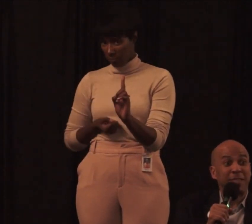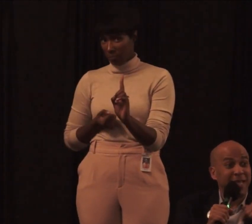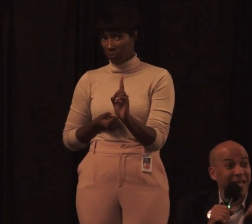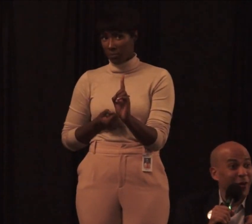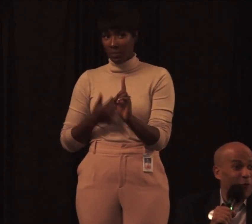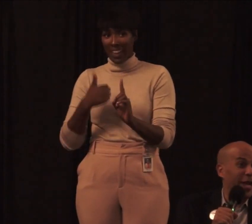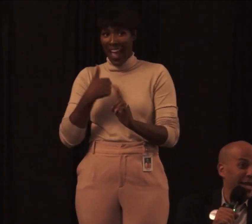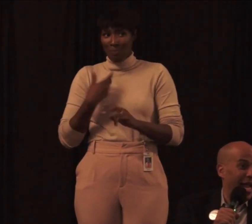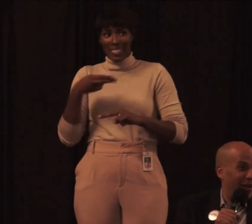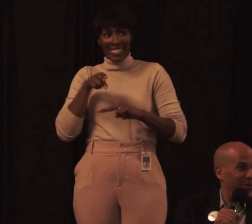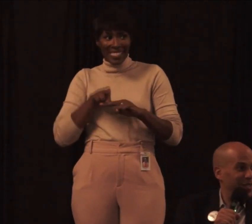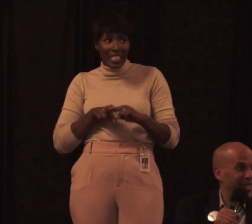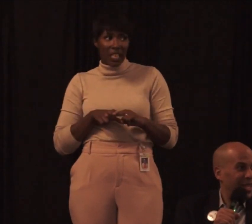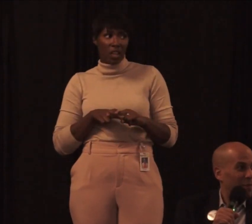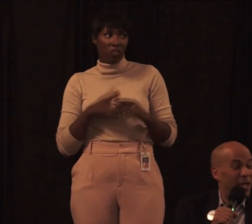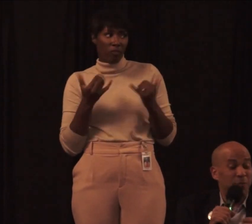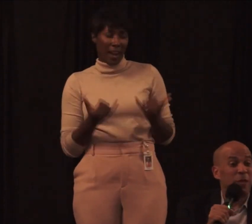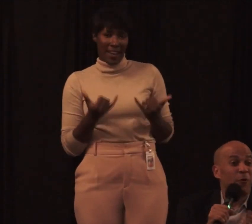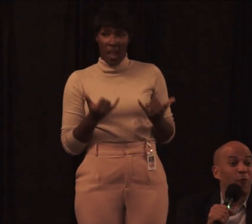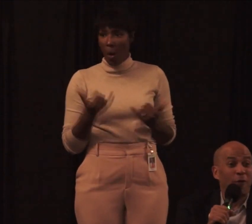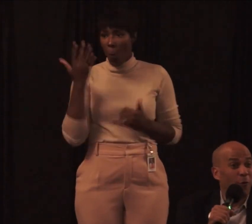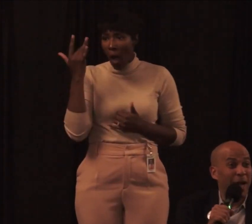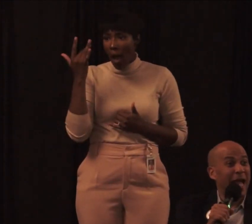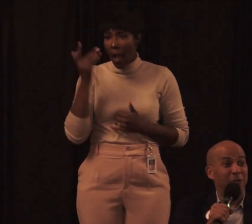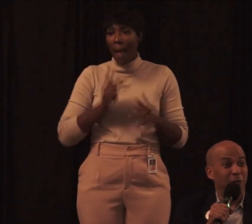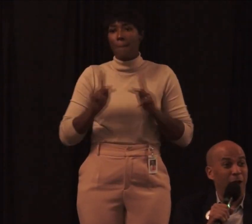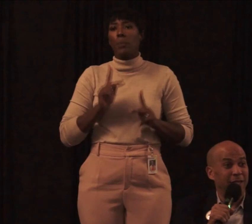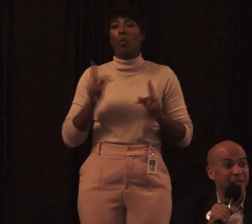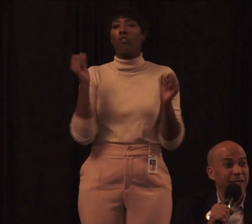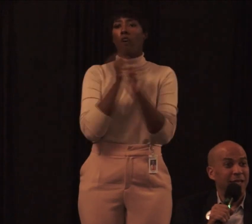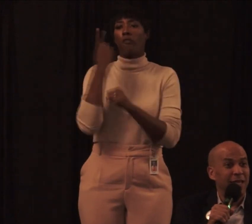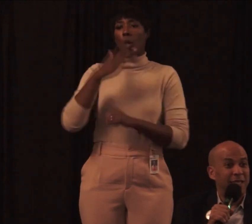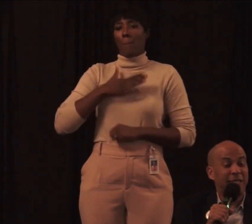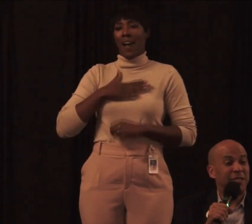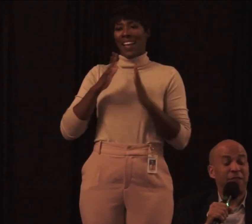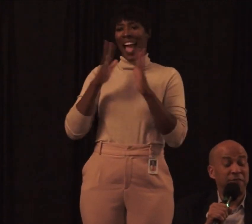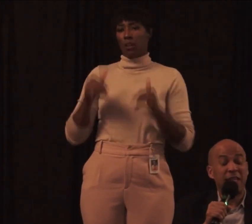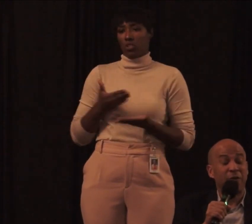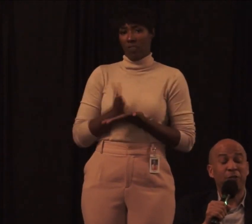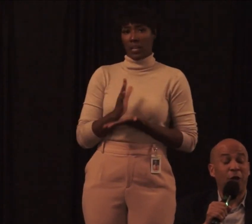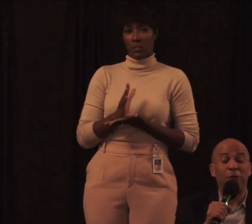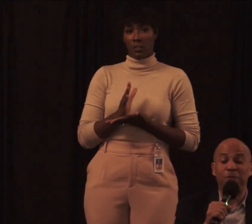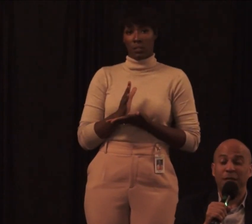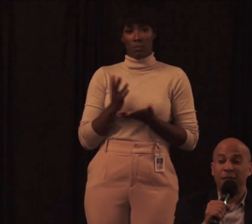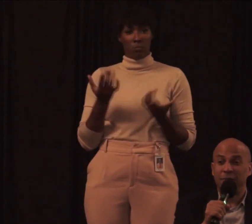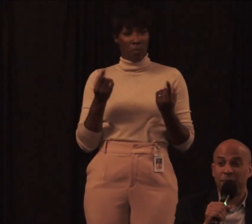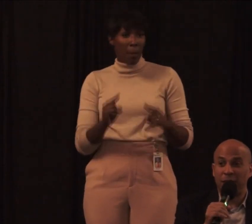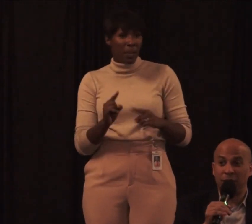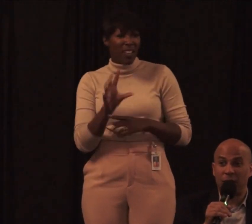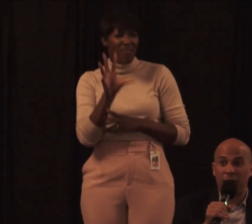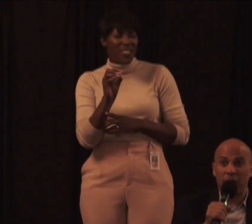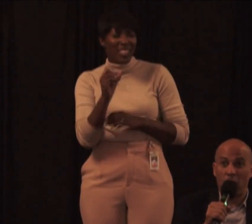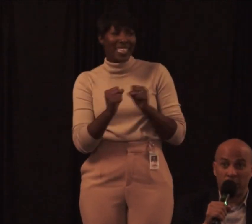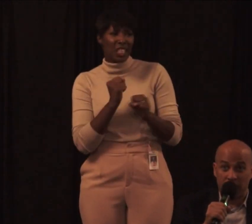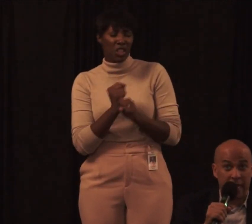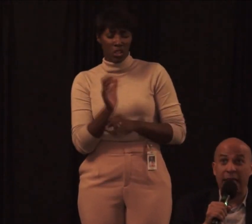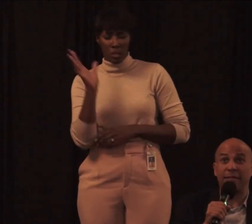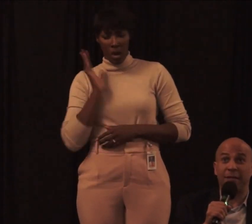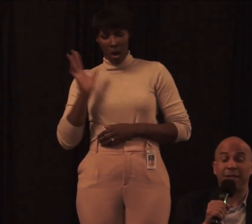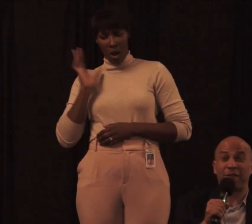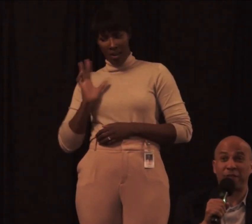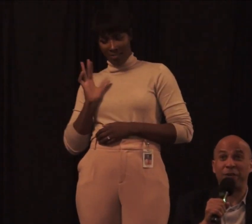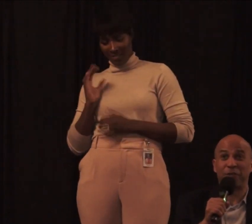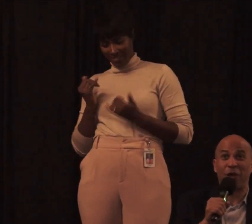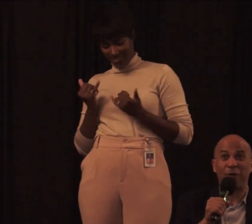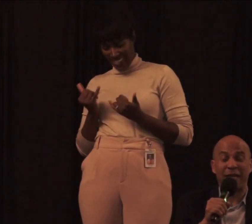I am sitting here right now, because people fought for my housing rights. Fifty years ago, to the